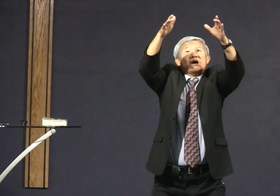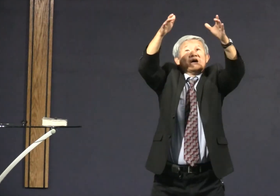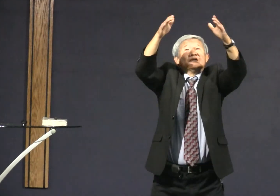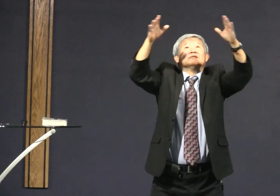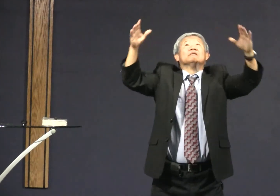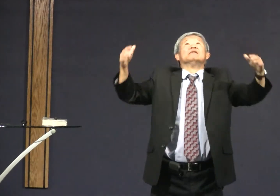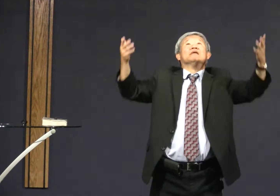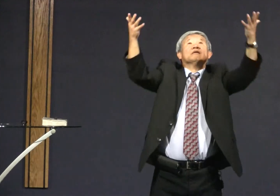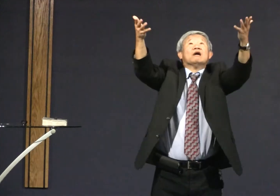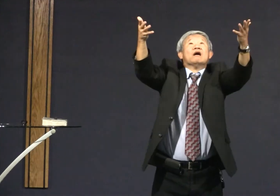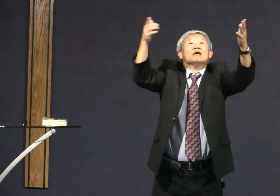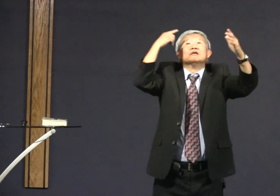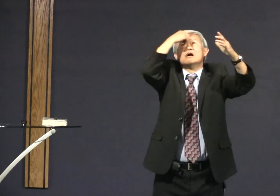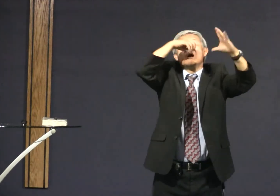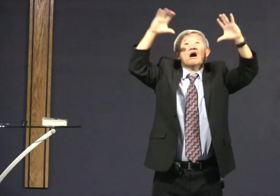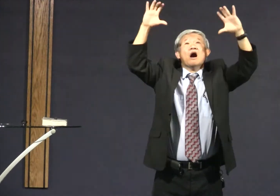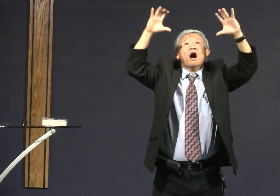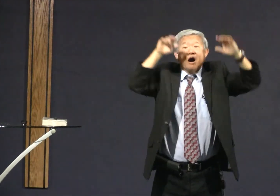which was in the belly of the idol